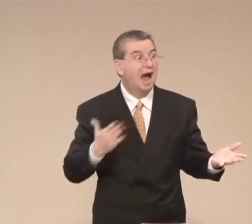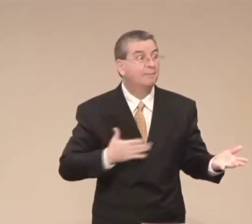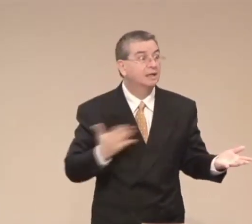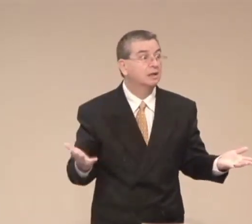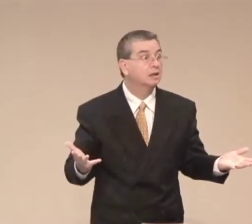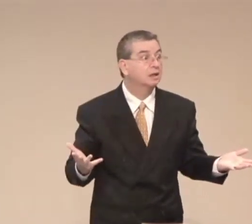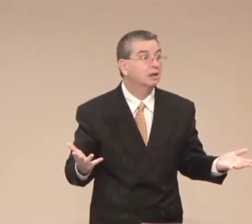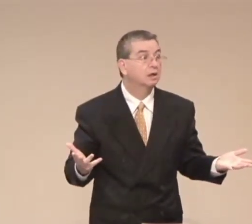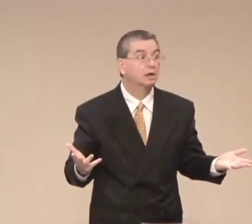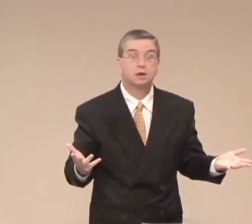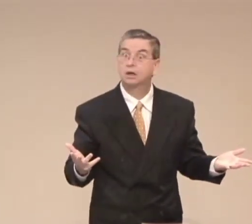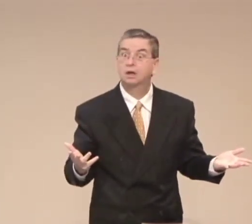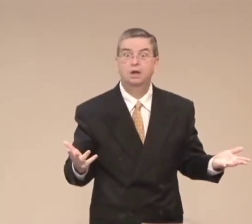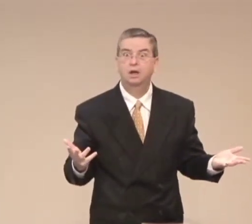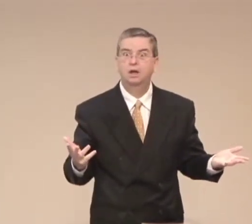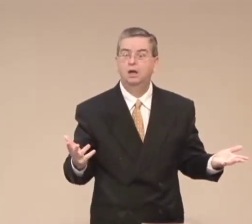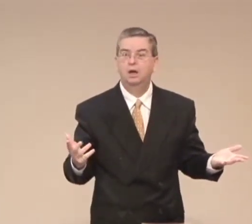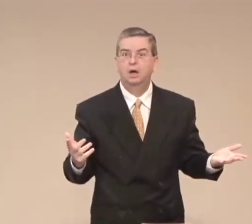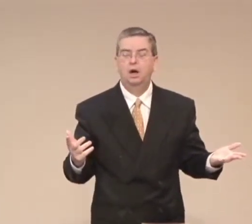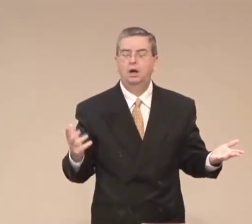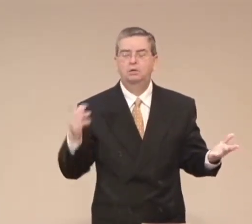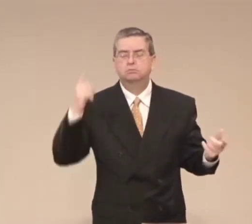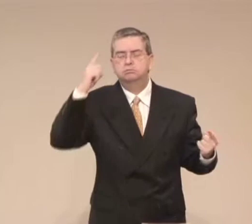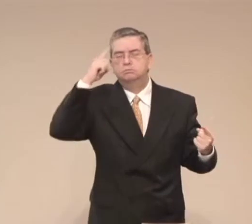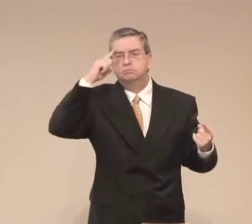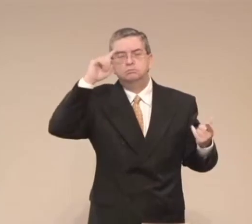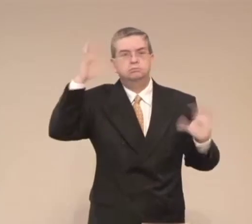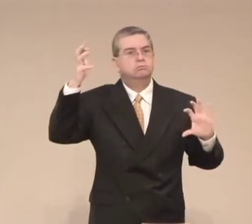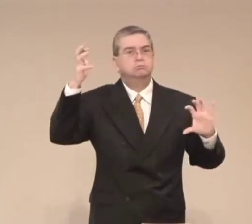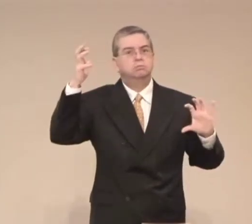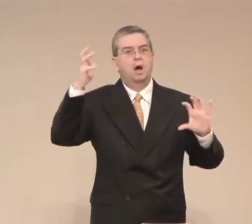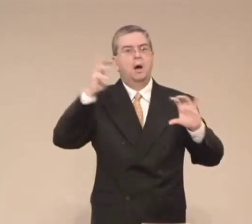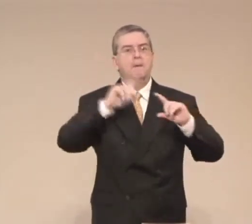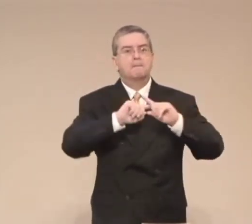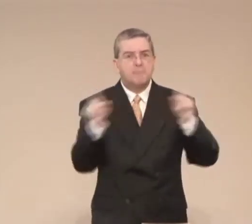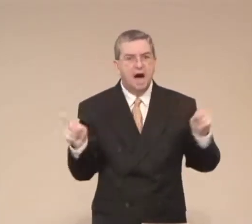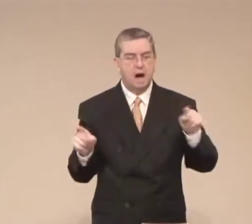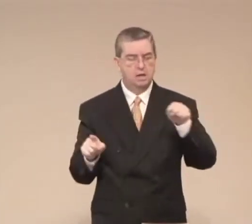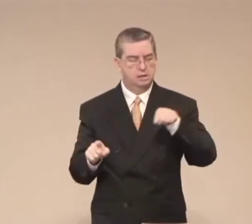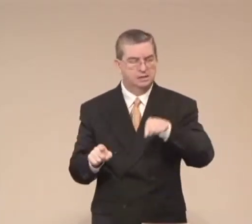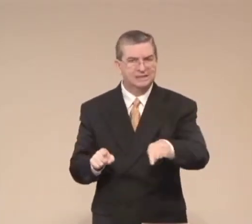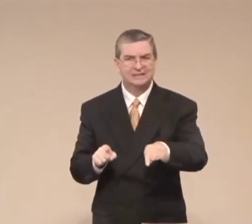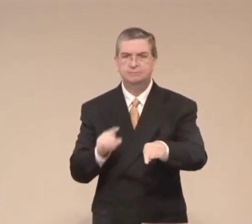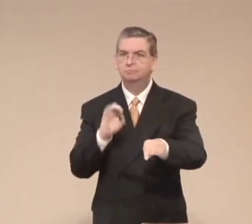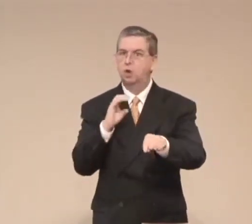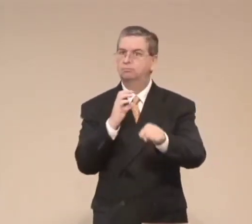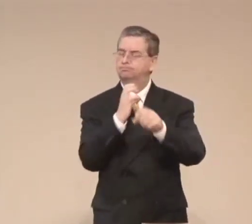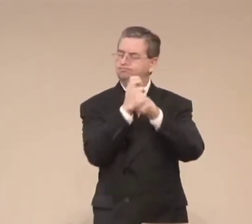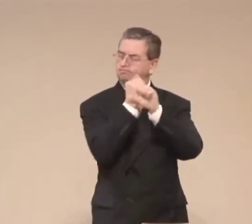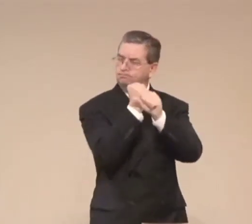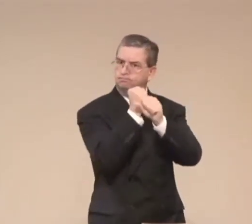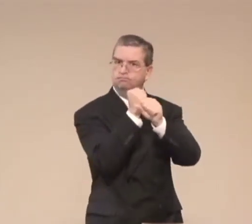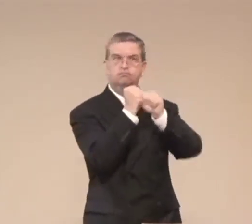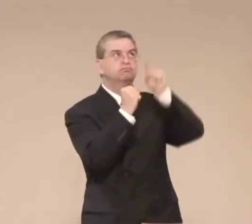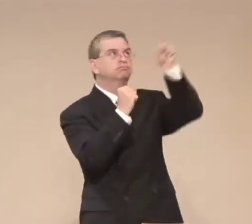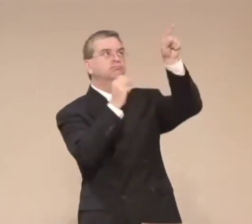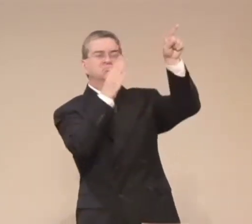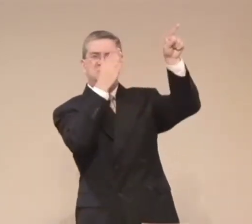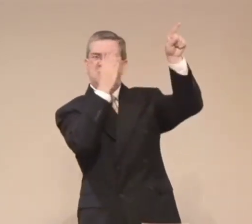They were all gone. Do you think he was happy? No, he was not happy at all.